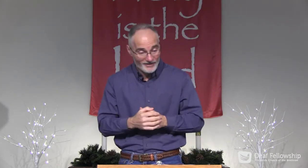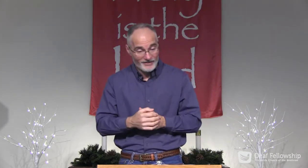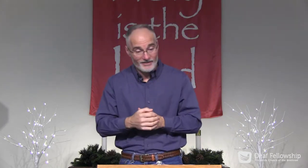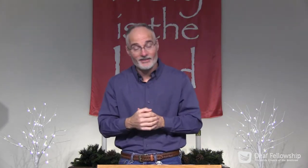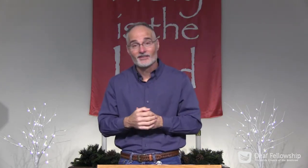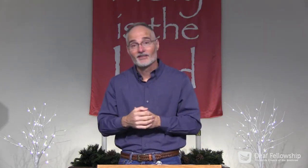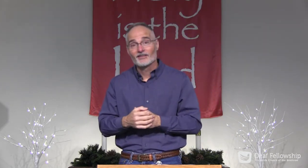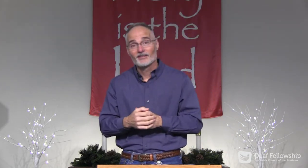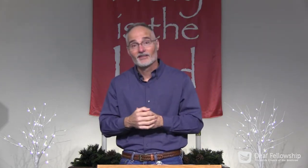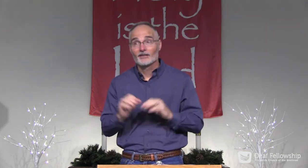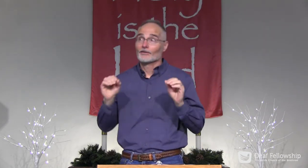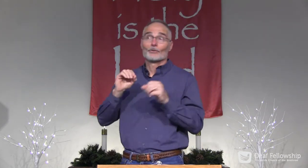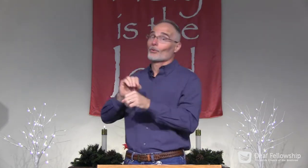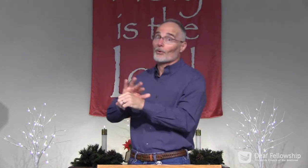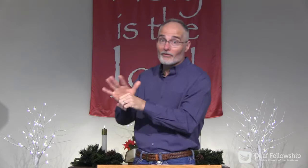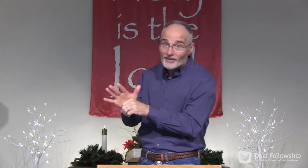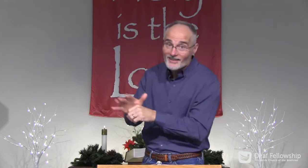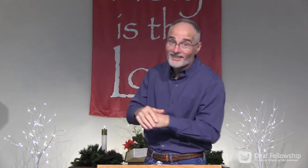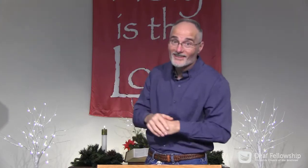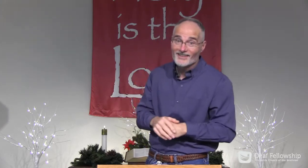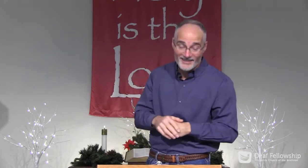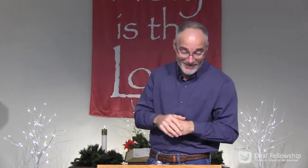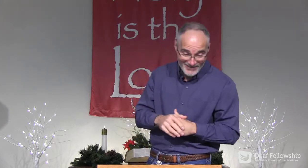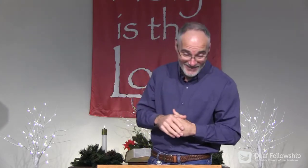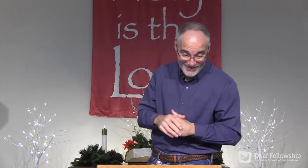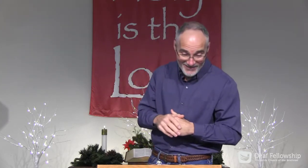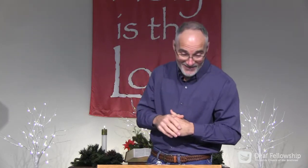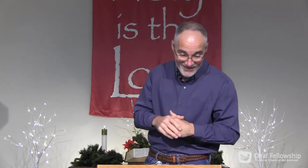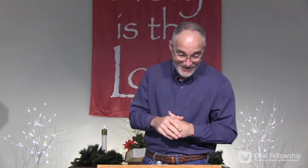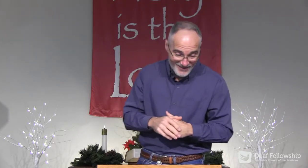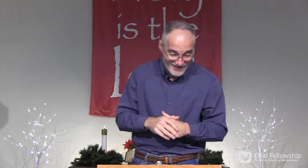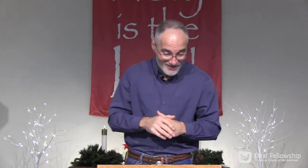without failure, without coronavirus,